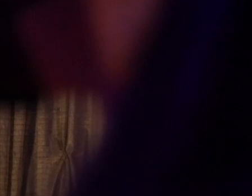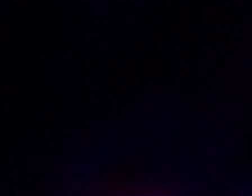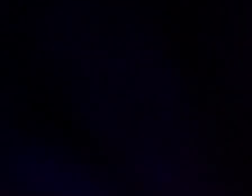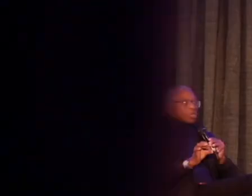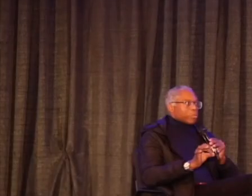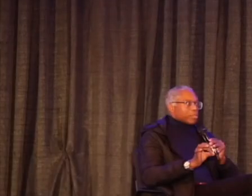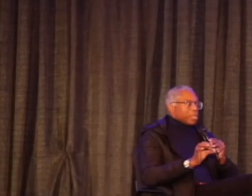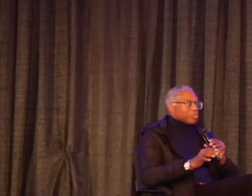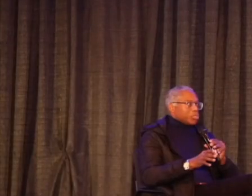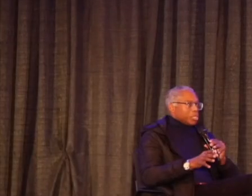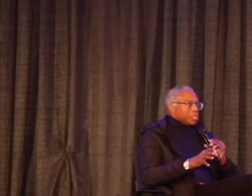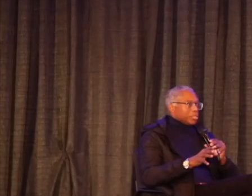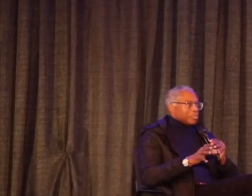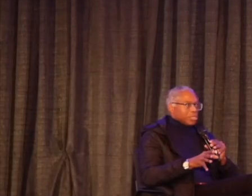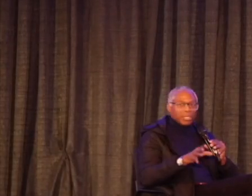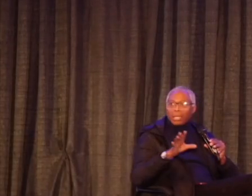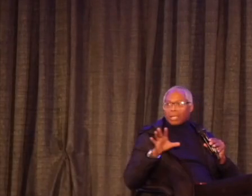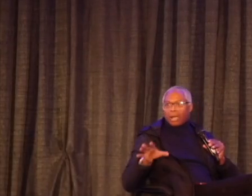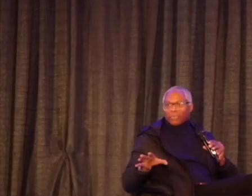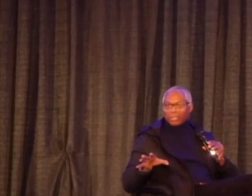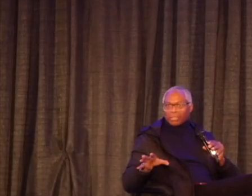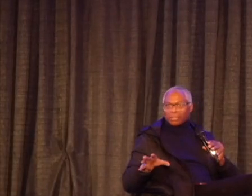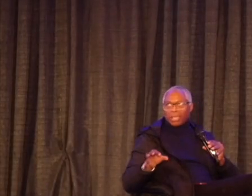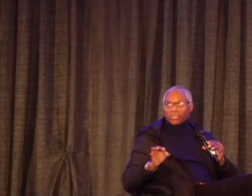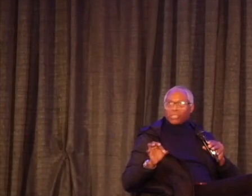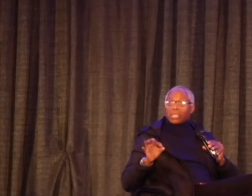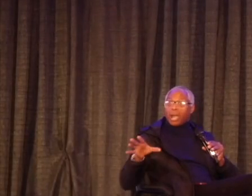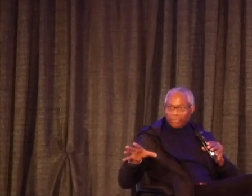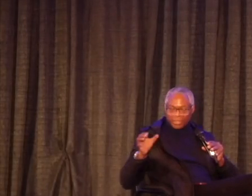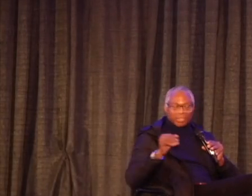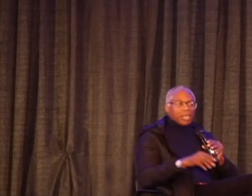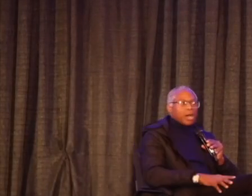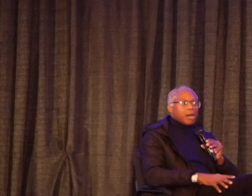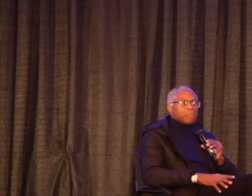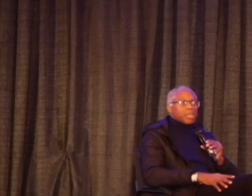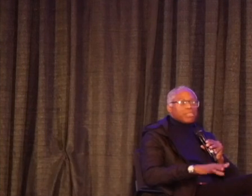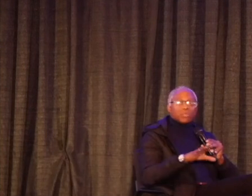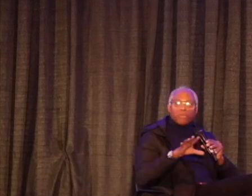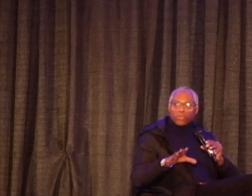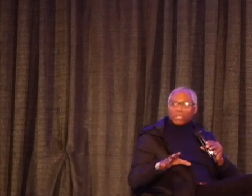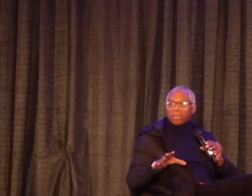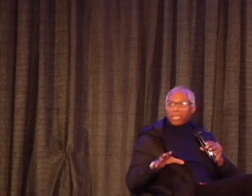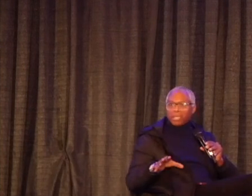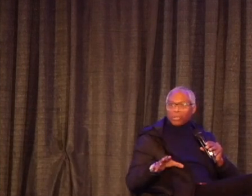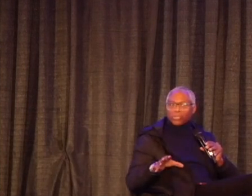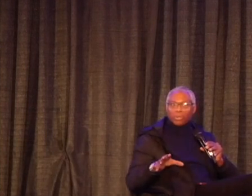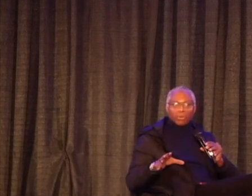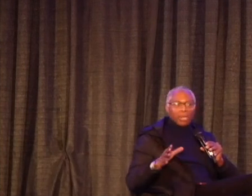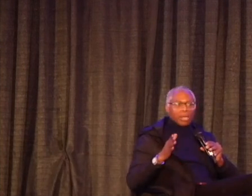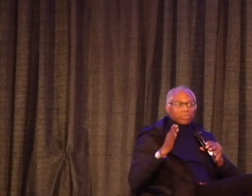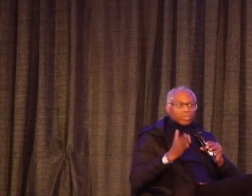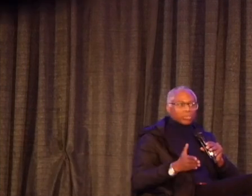knowing so much about the SETC conference, SET conference. And this is my first time here.